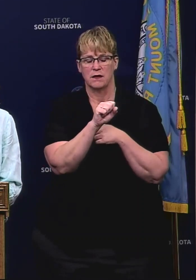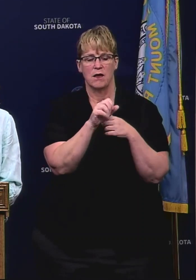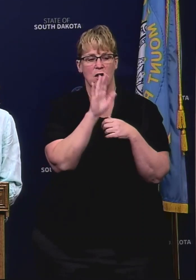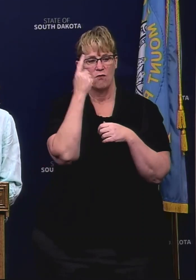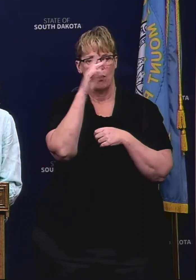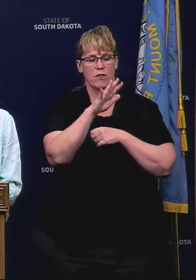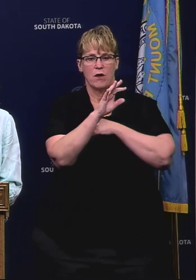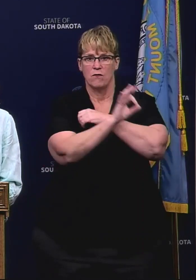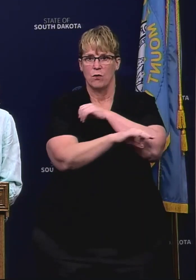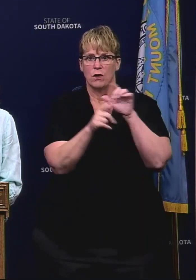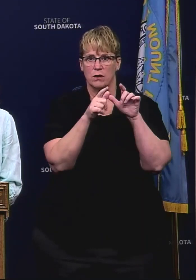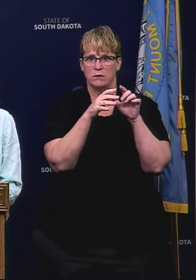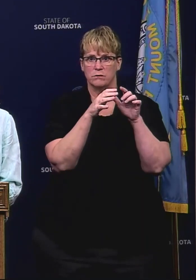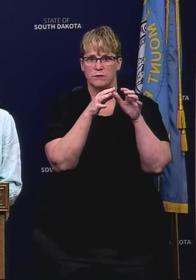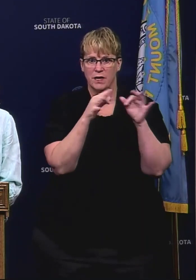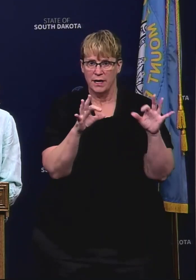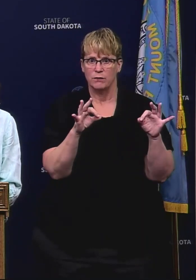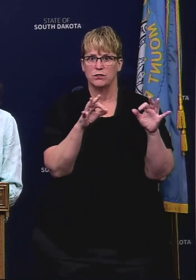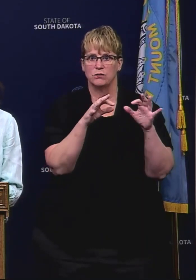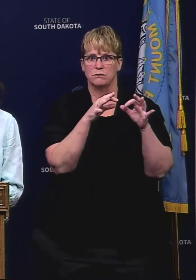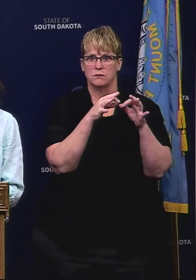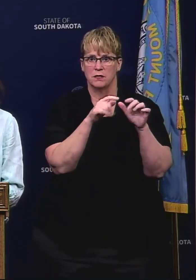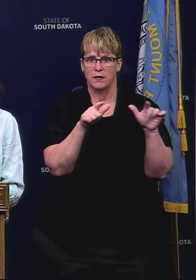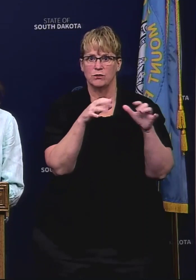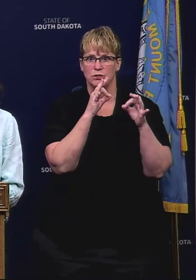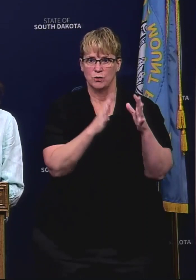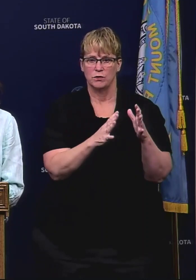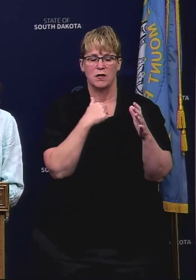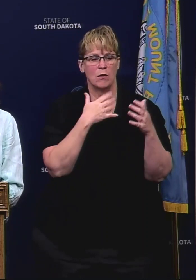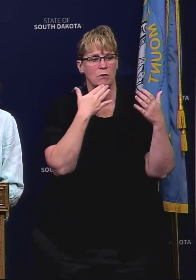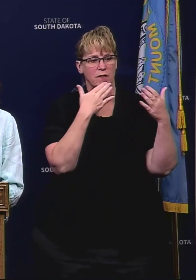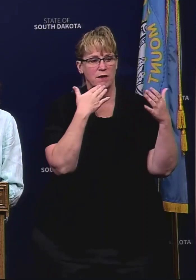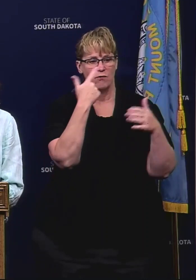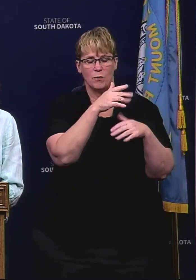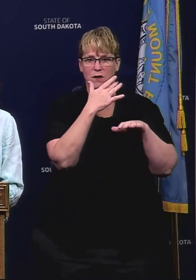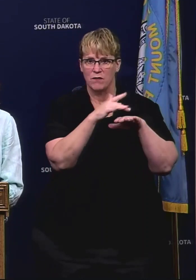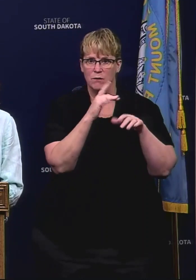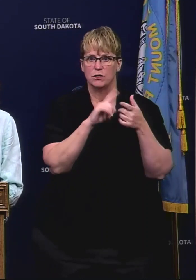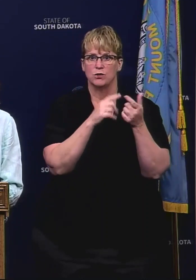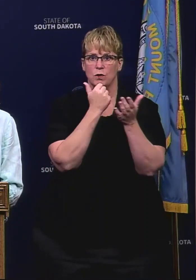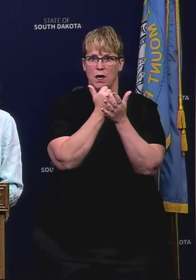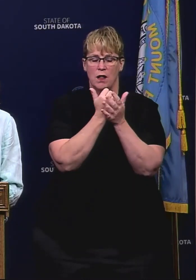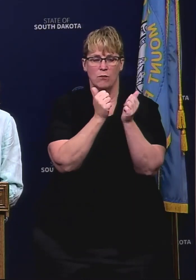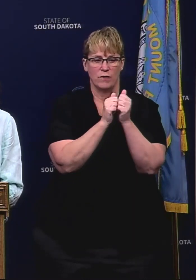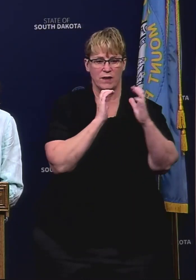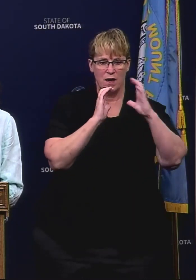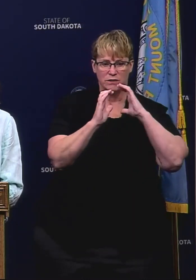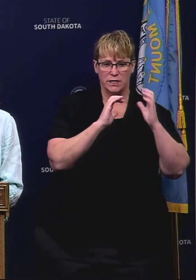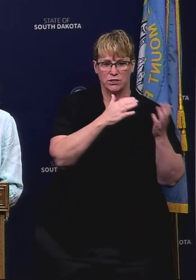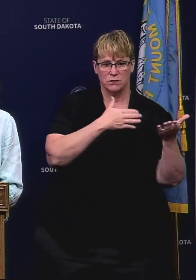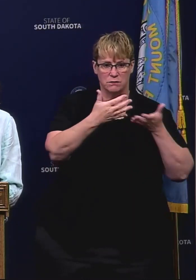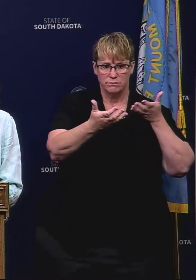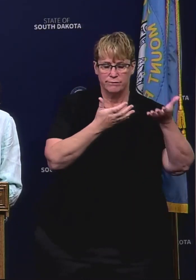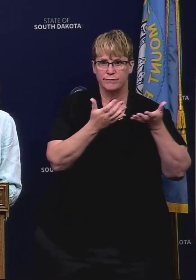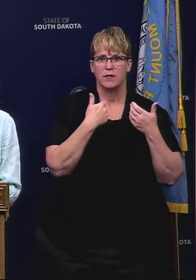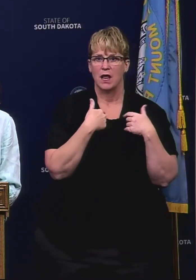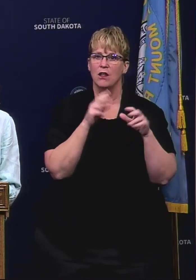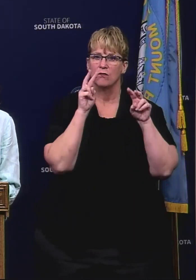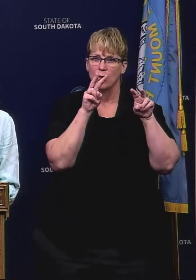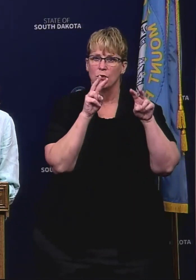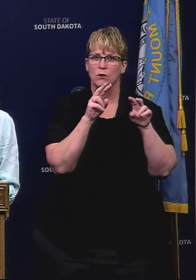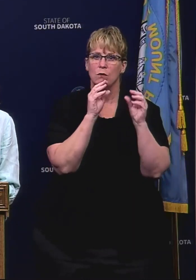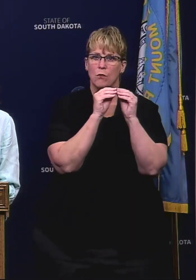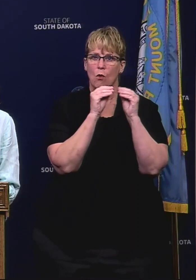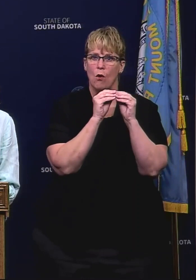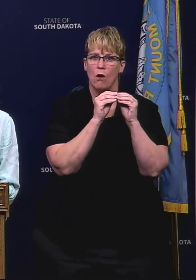and wonderful and we just want to thank them for being available to facilitate the conversation and I look forward to